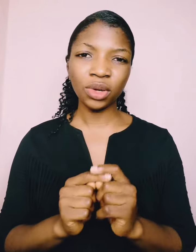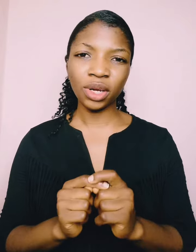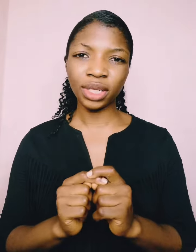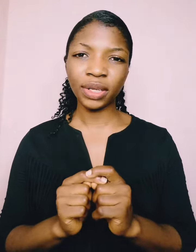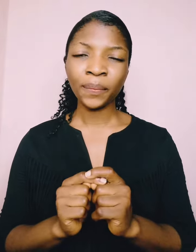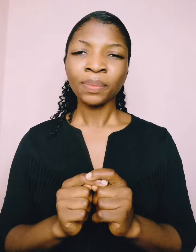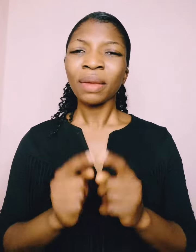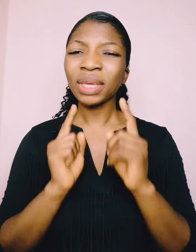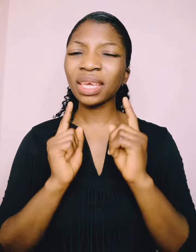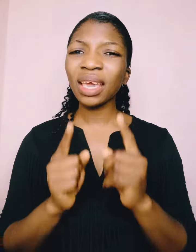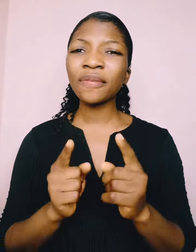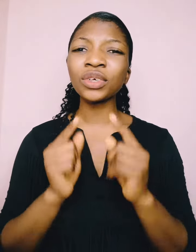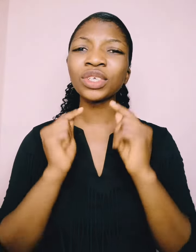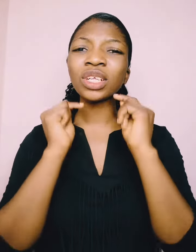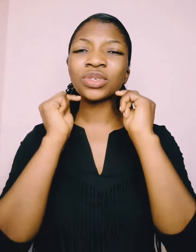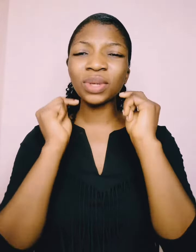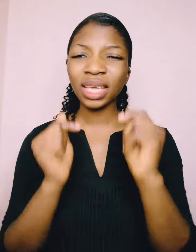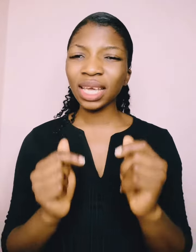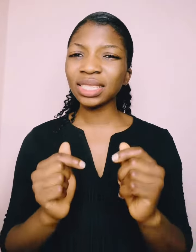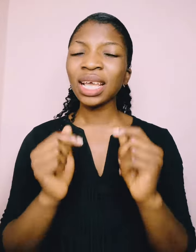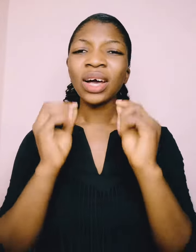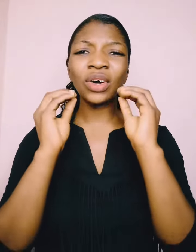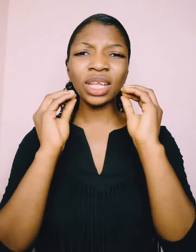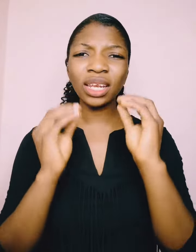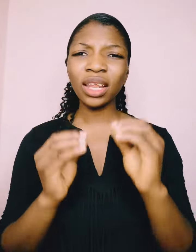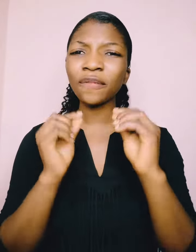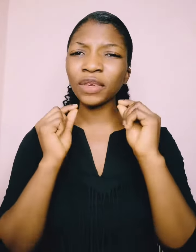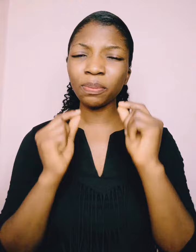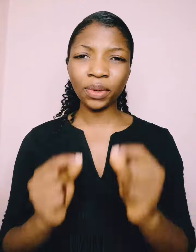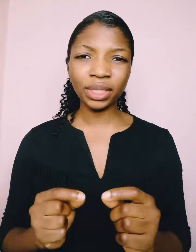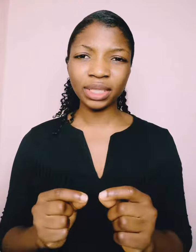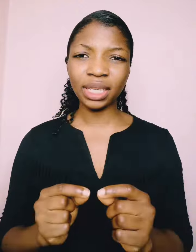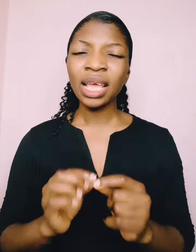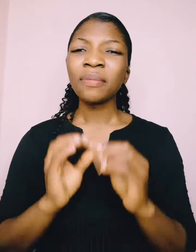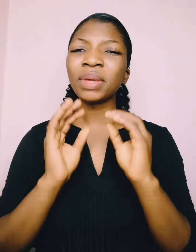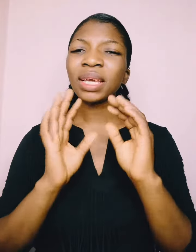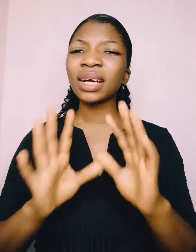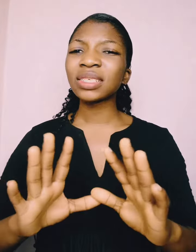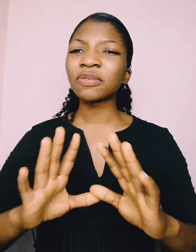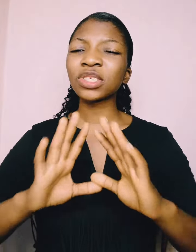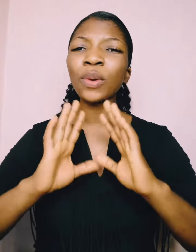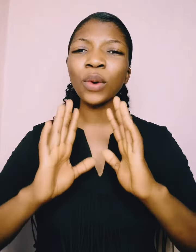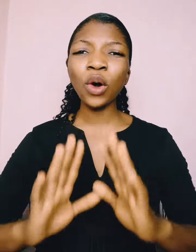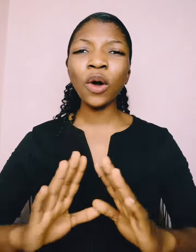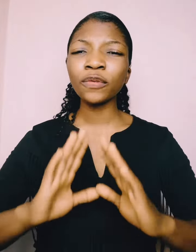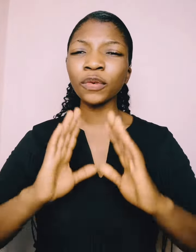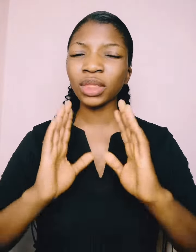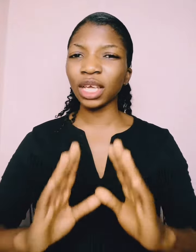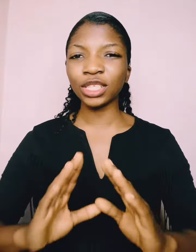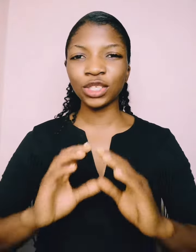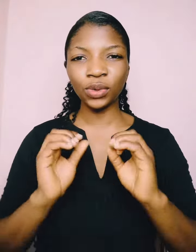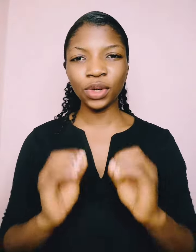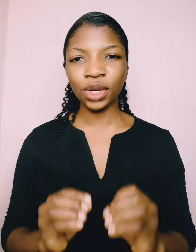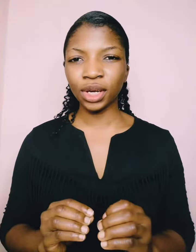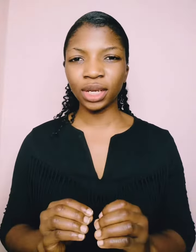heard. Be careful not to hate on a lovely person because of some awful things you heard.